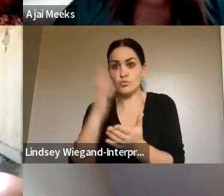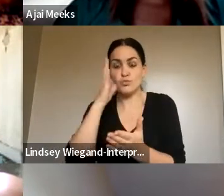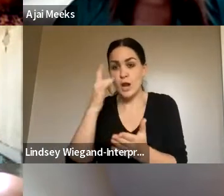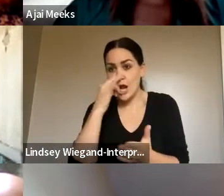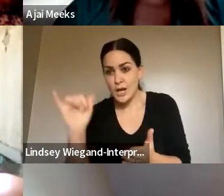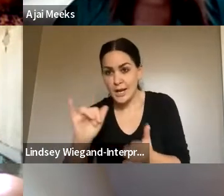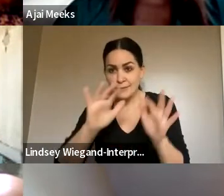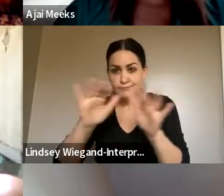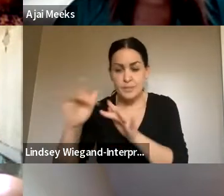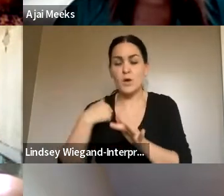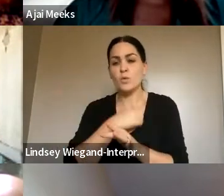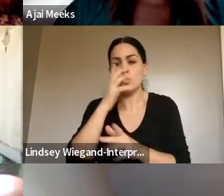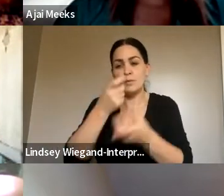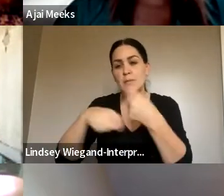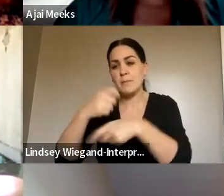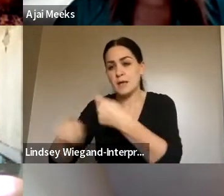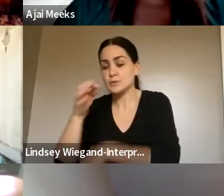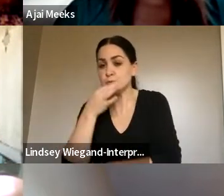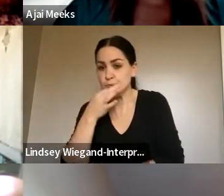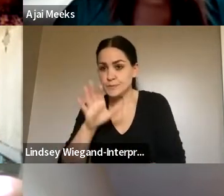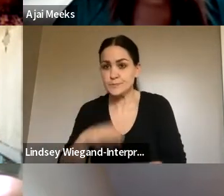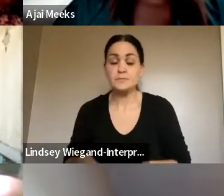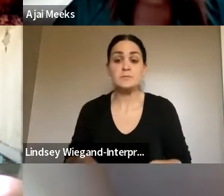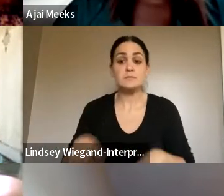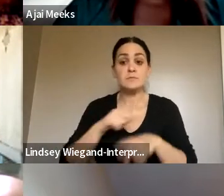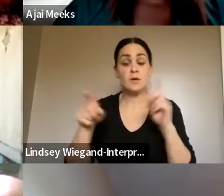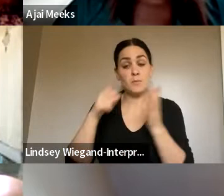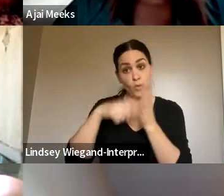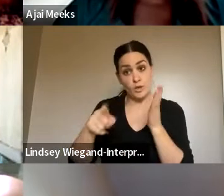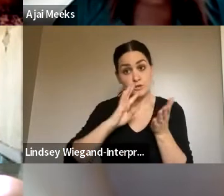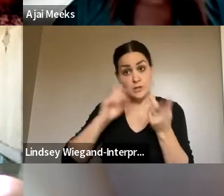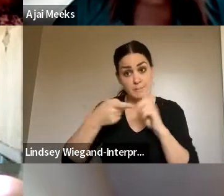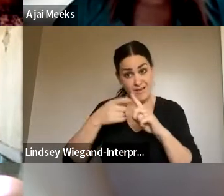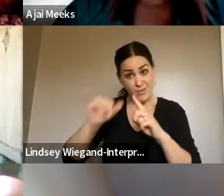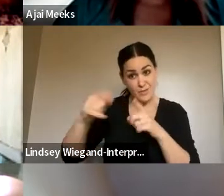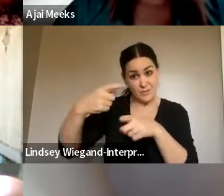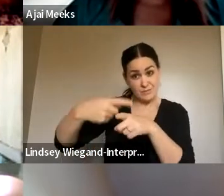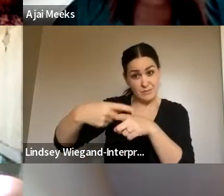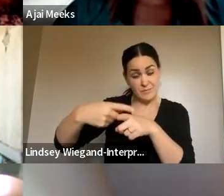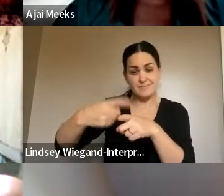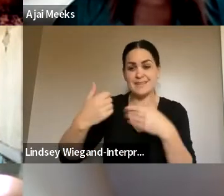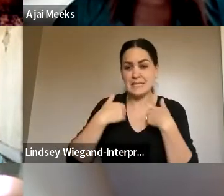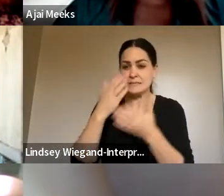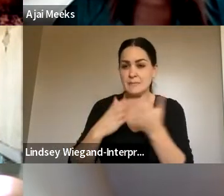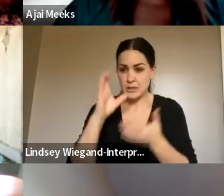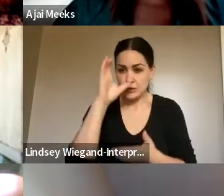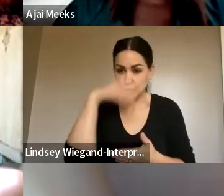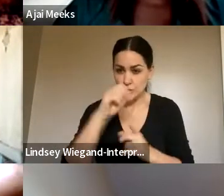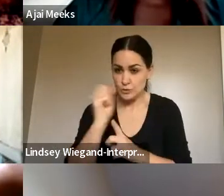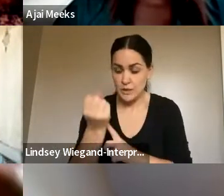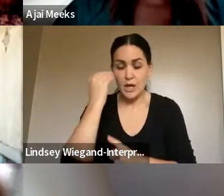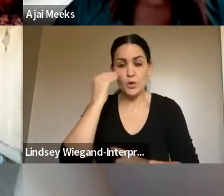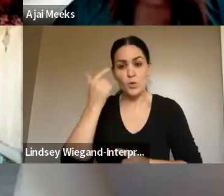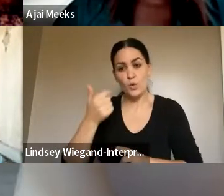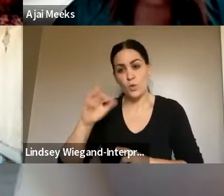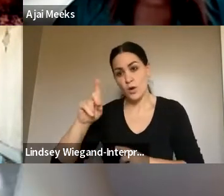replacing and you'll see more shelters. As far as the ones that you're referring to there, we've had some unusual situations. know there's one on Grand River.